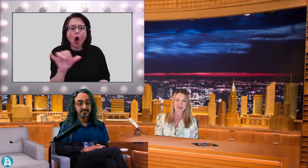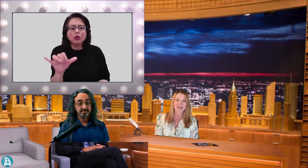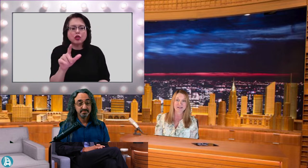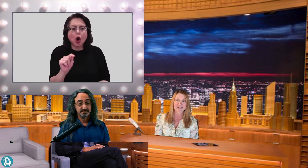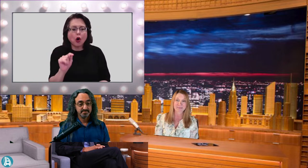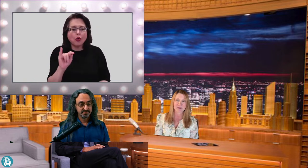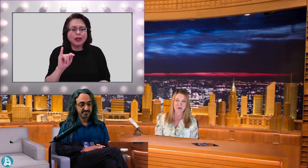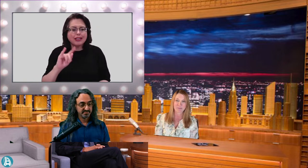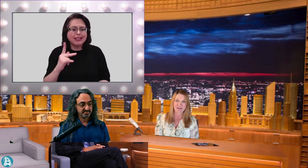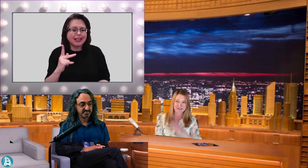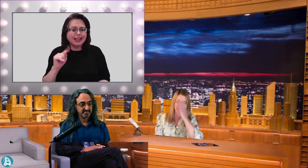grand experiment.